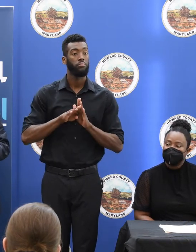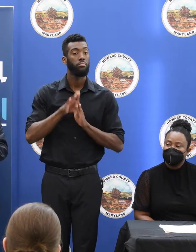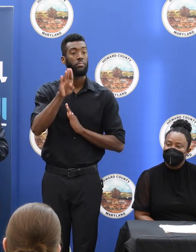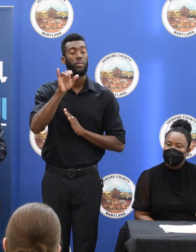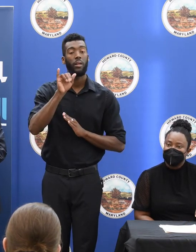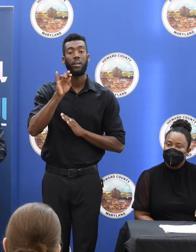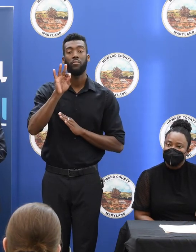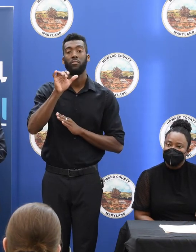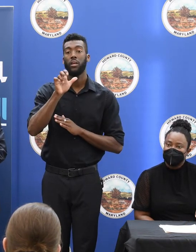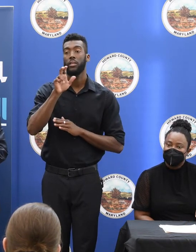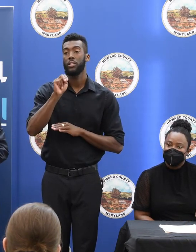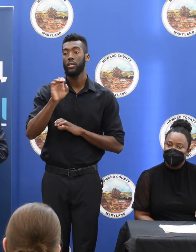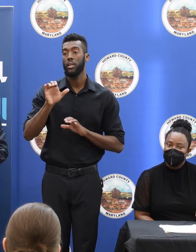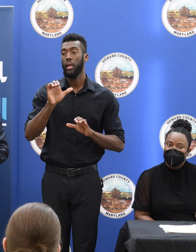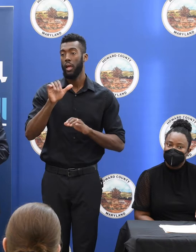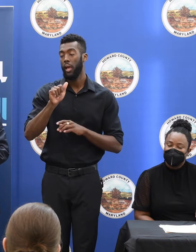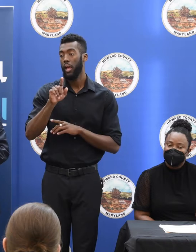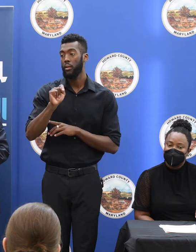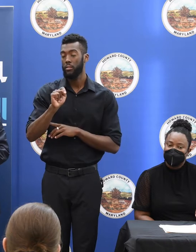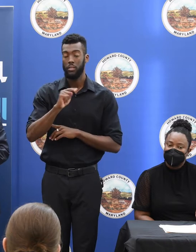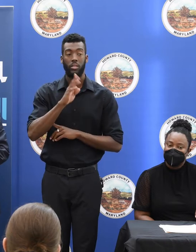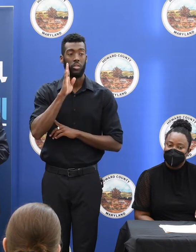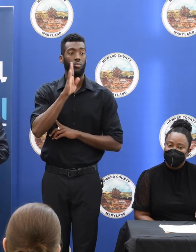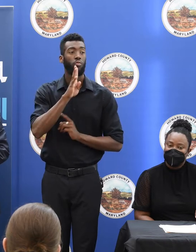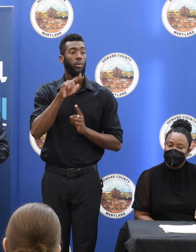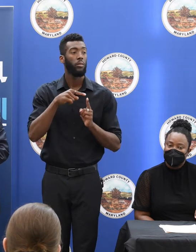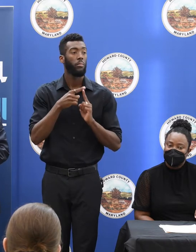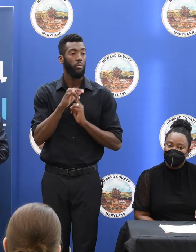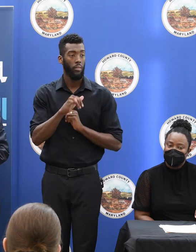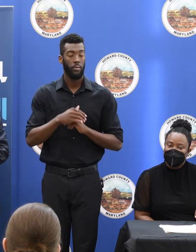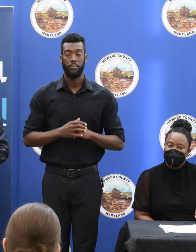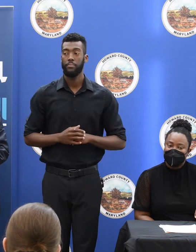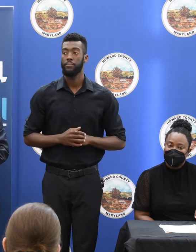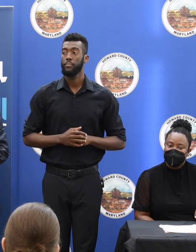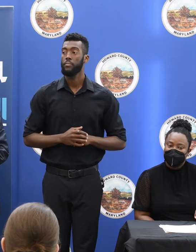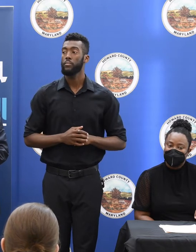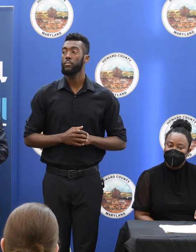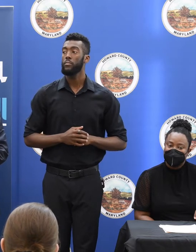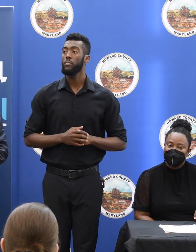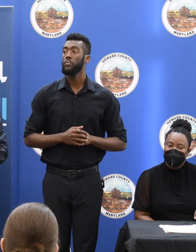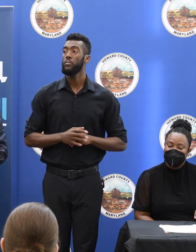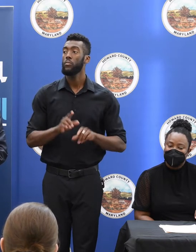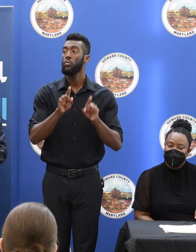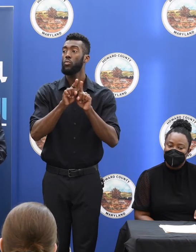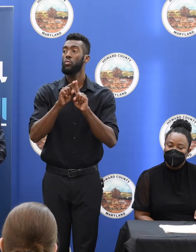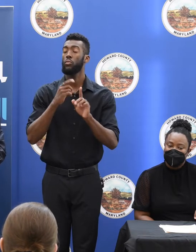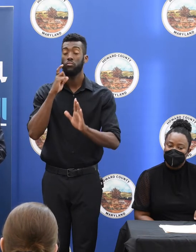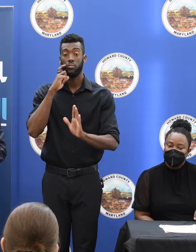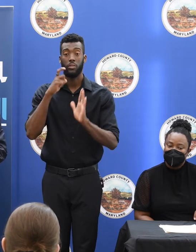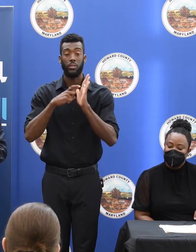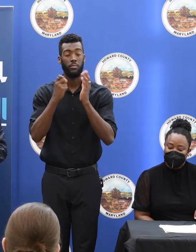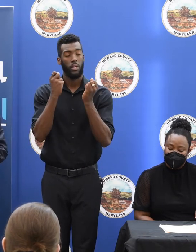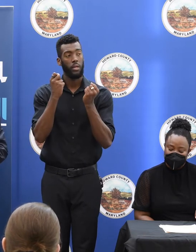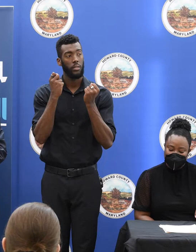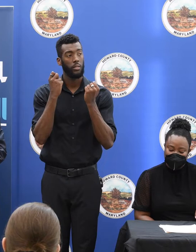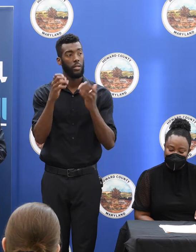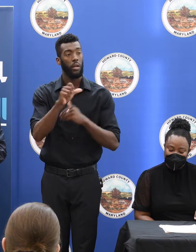Jim can talk to us a little bit about the Inflation Reduction Act. But I also want to recognize, and many other